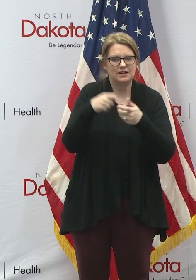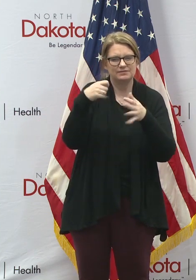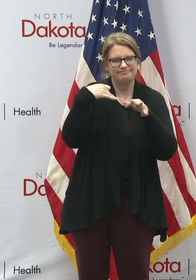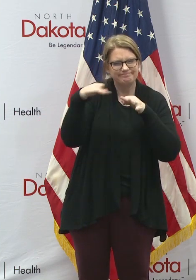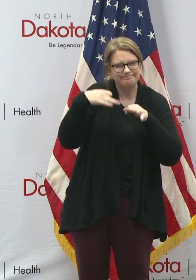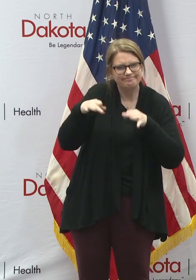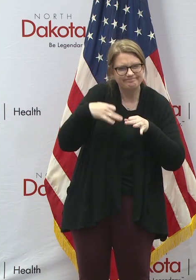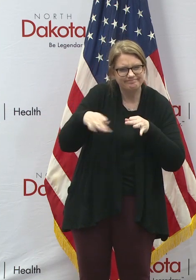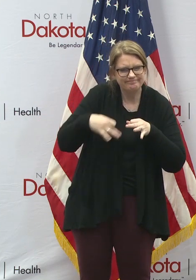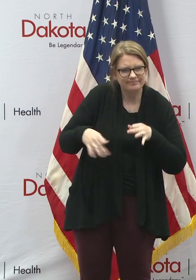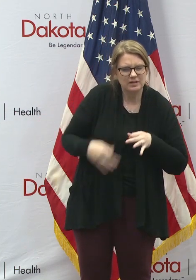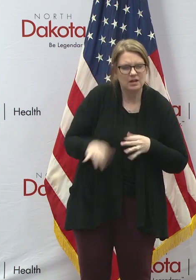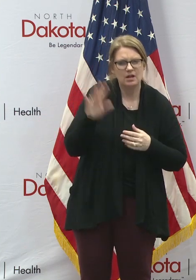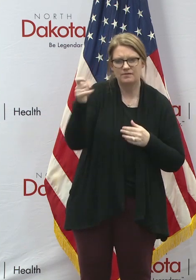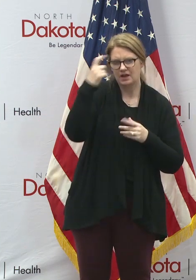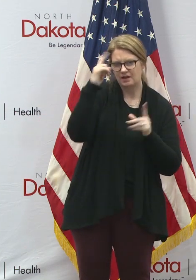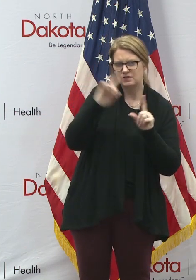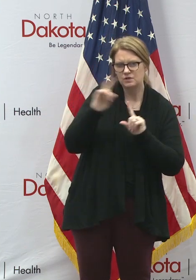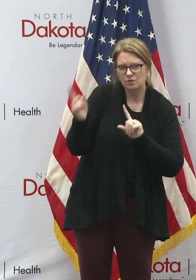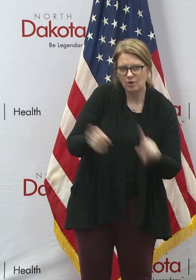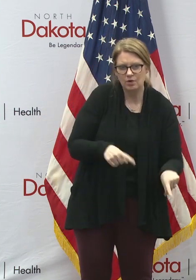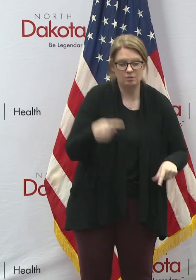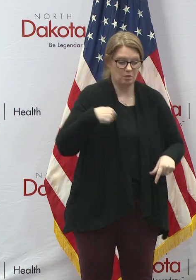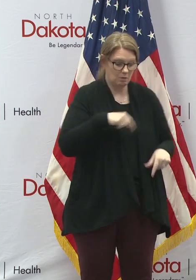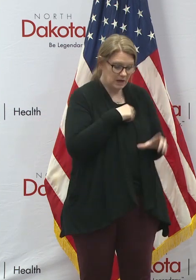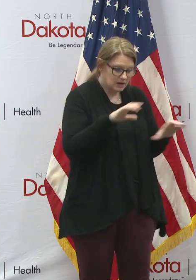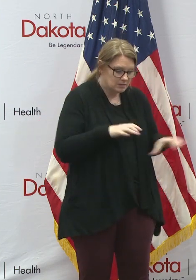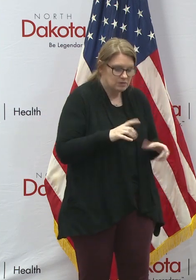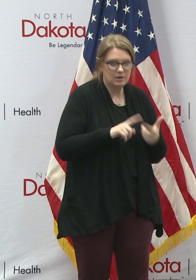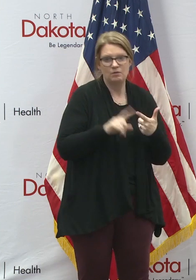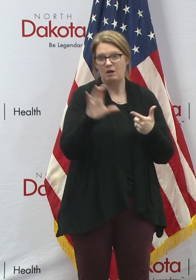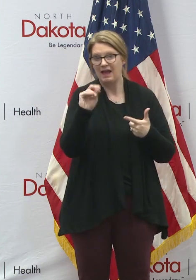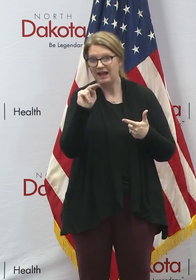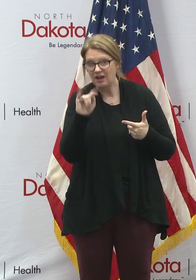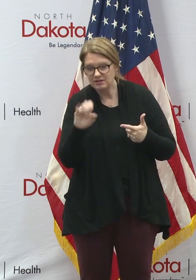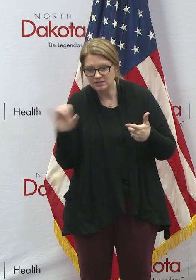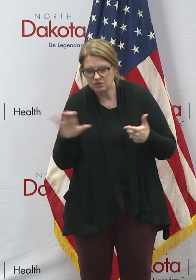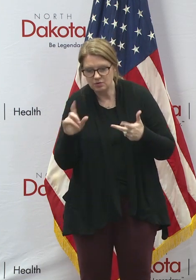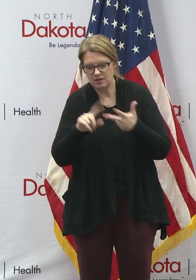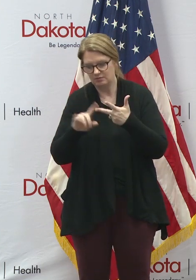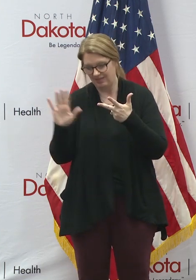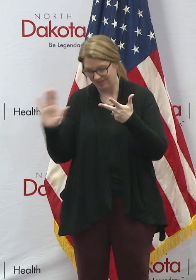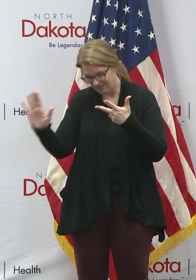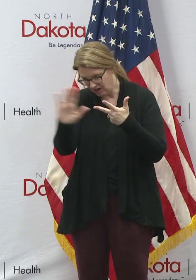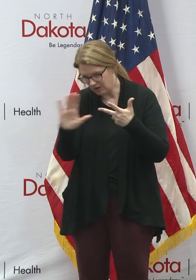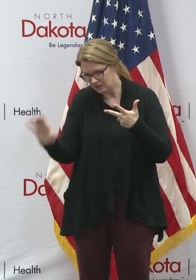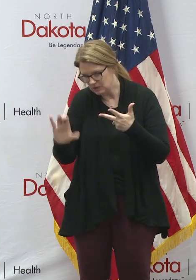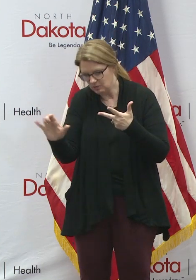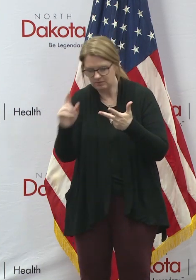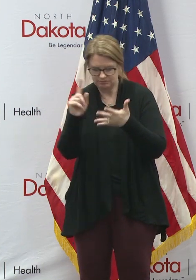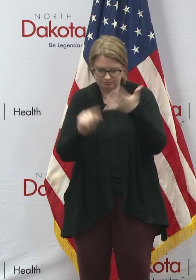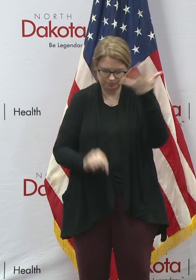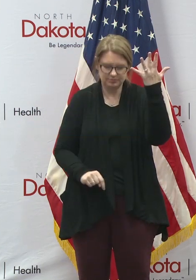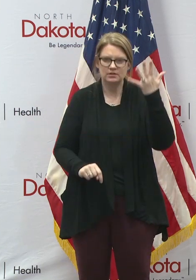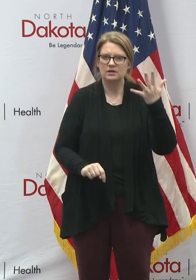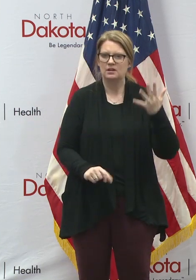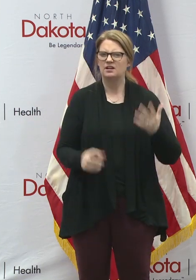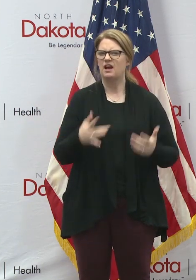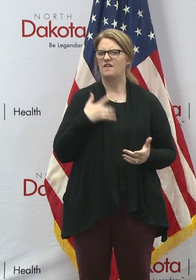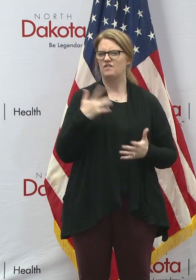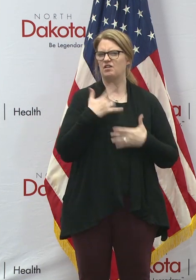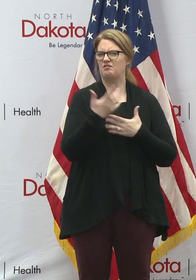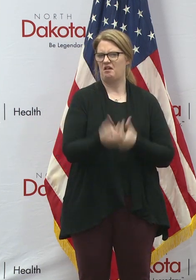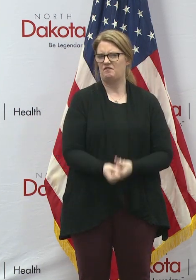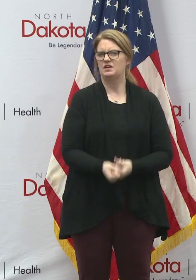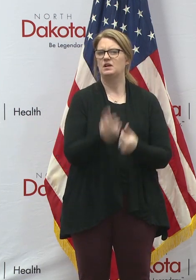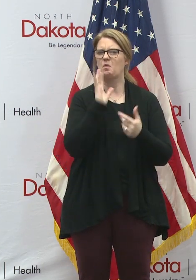done, what we're going to be doing, what counties are going to be doing. And so I'm very confident that everything is going to work out very well.